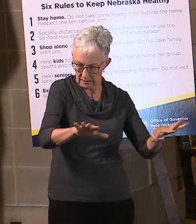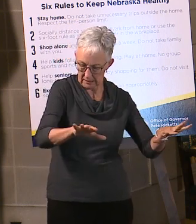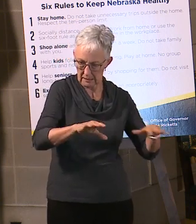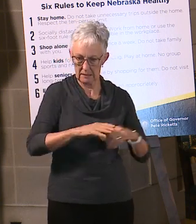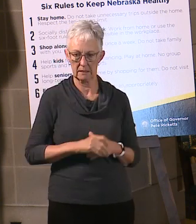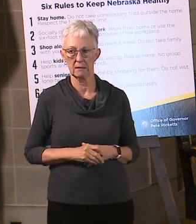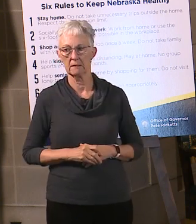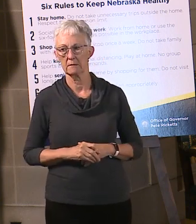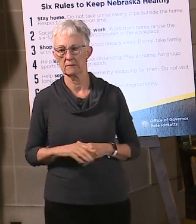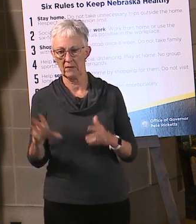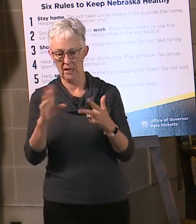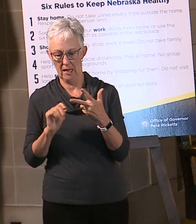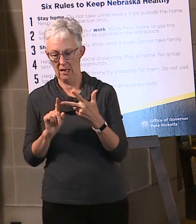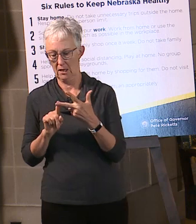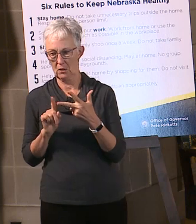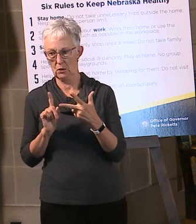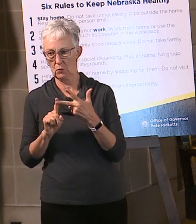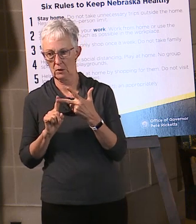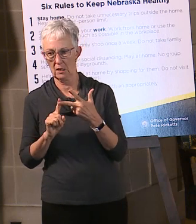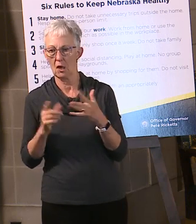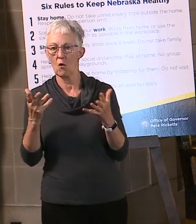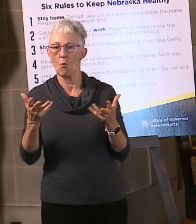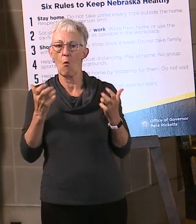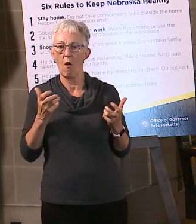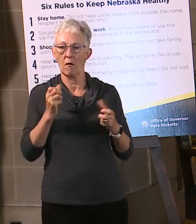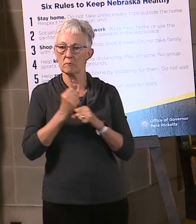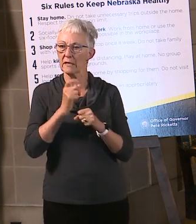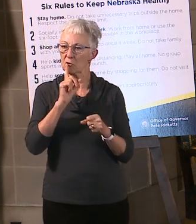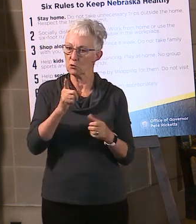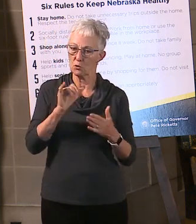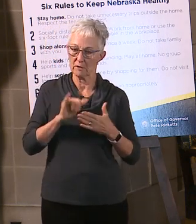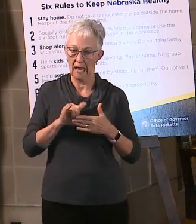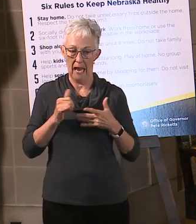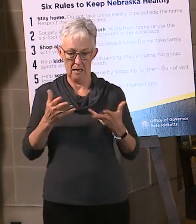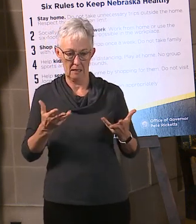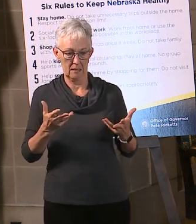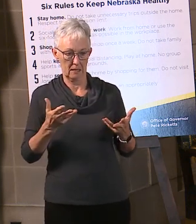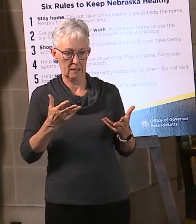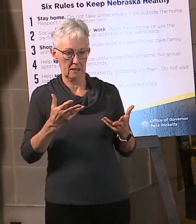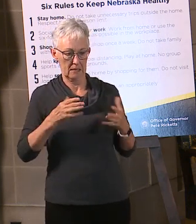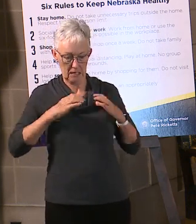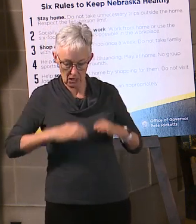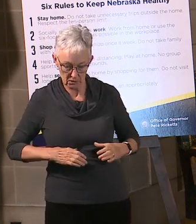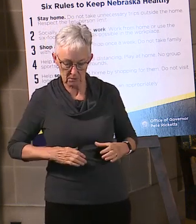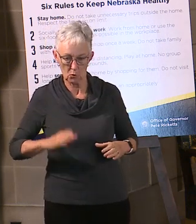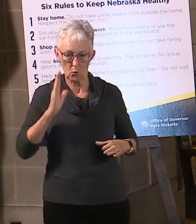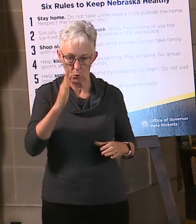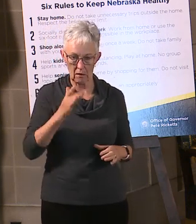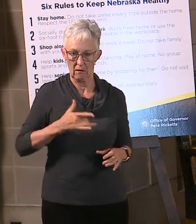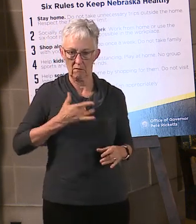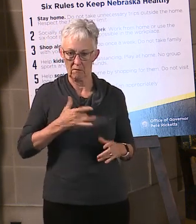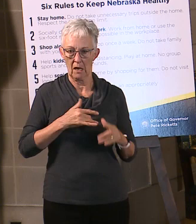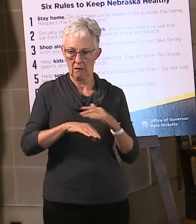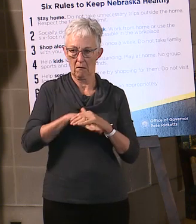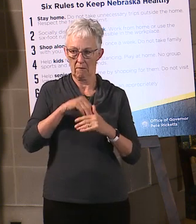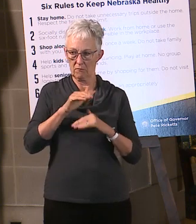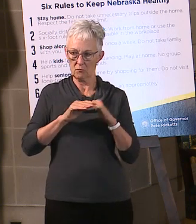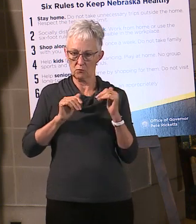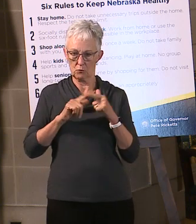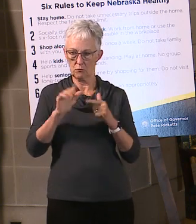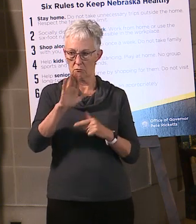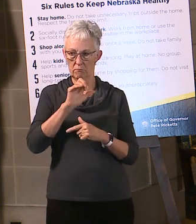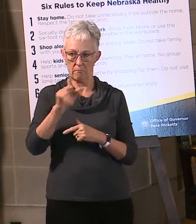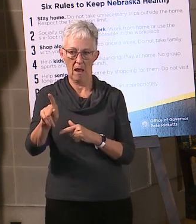decreasing customer and consumer confidence and spending. I want to thank the partners to this